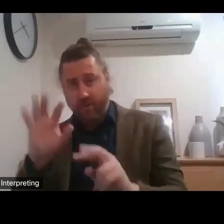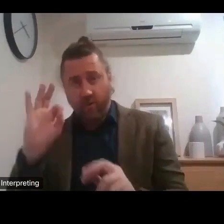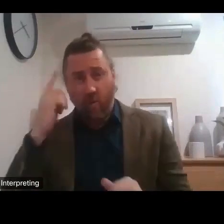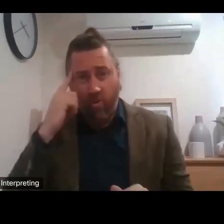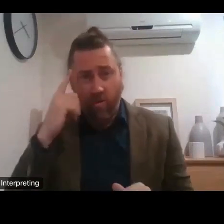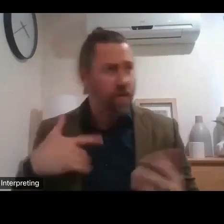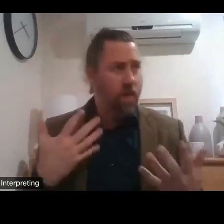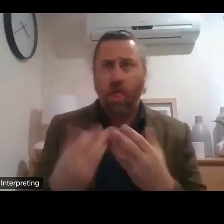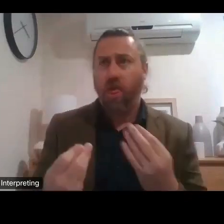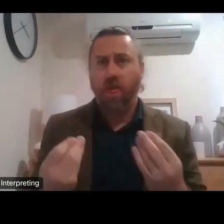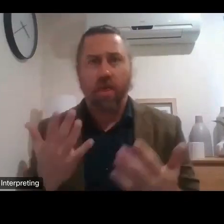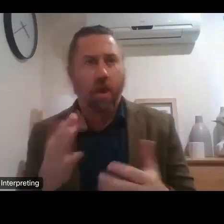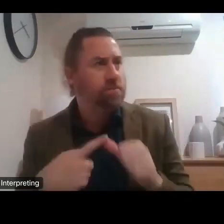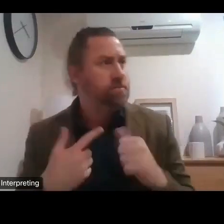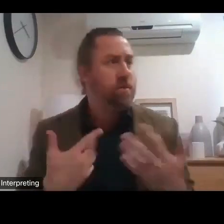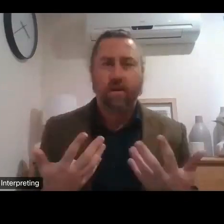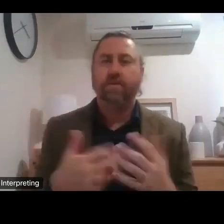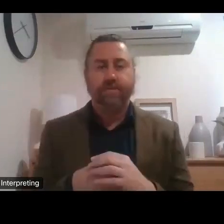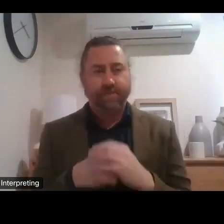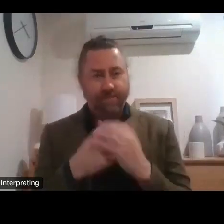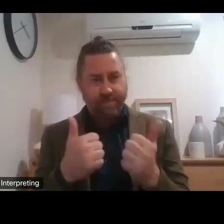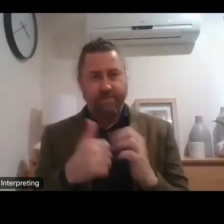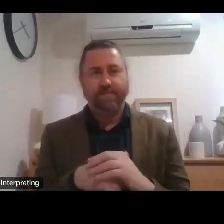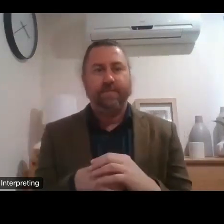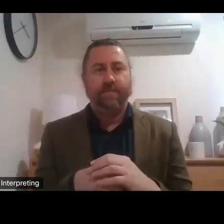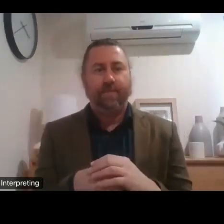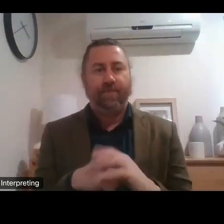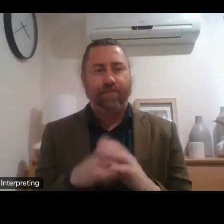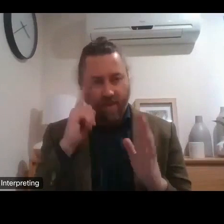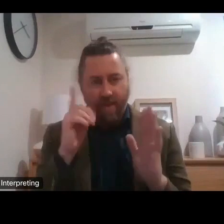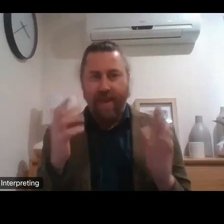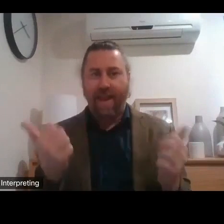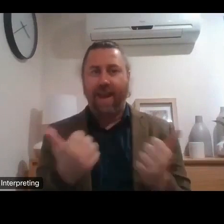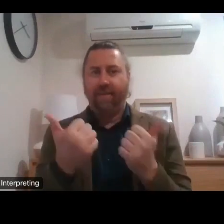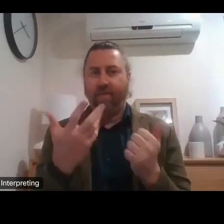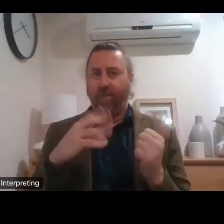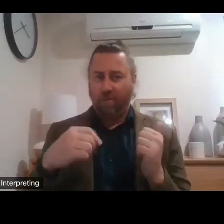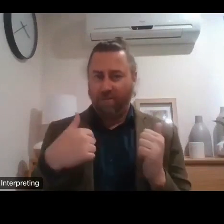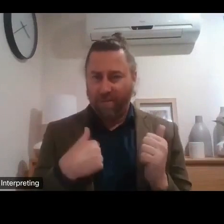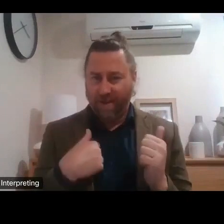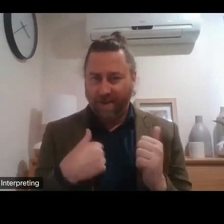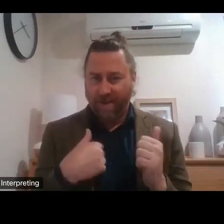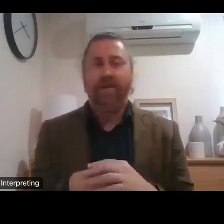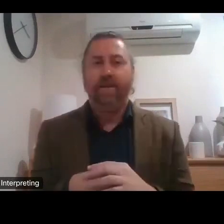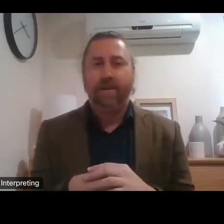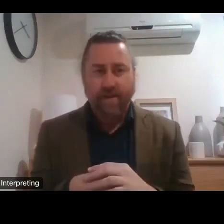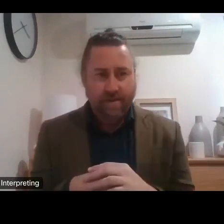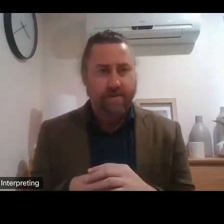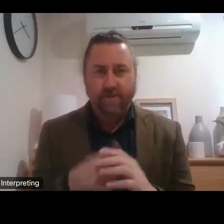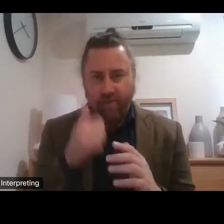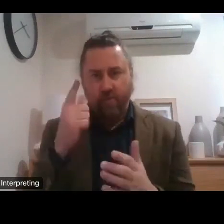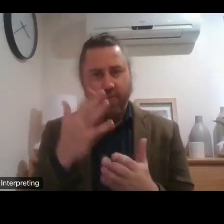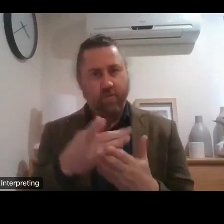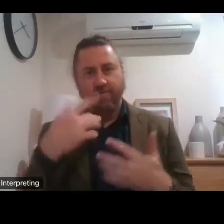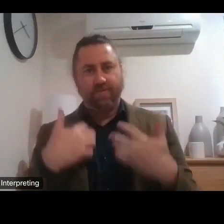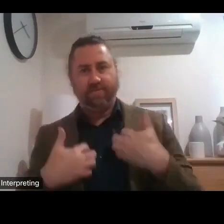that discourage you. But that's probably enough for me. I think, I think you're all keen to